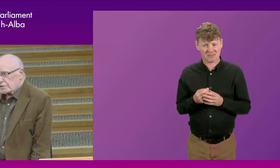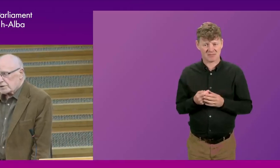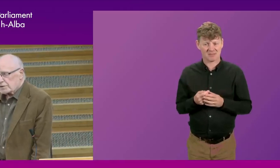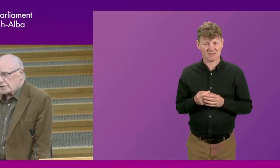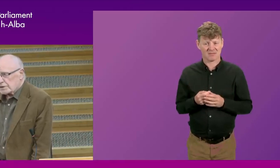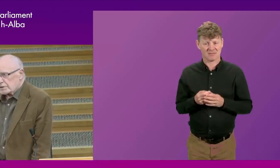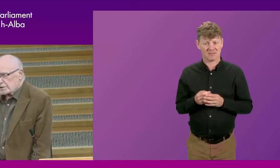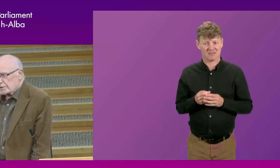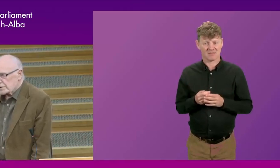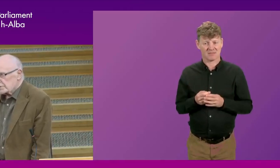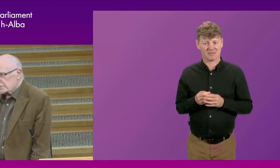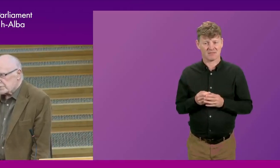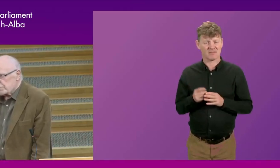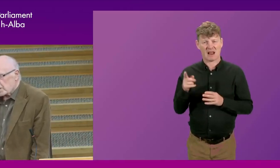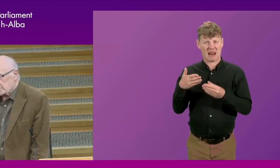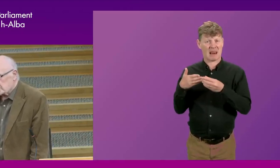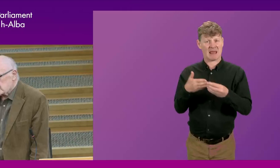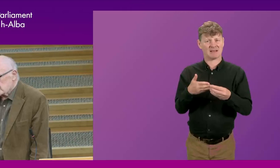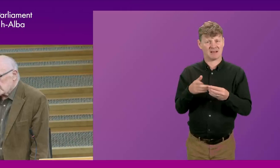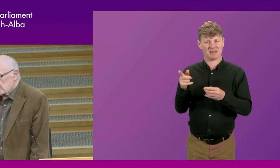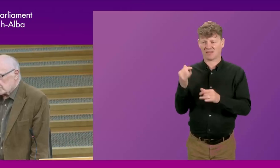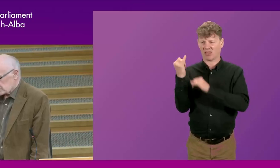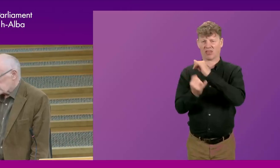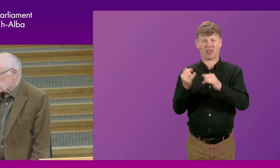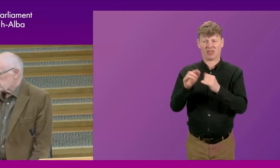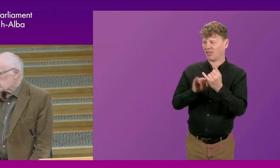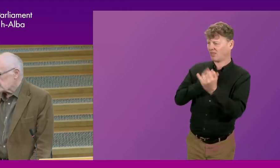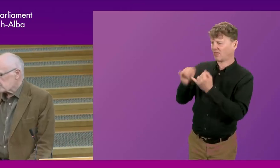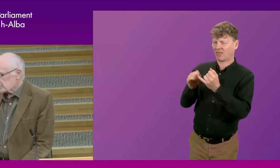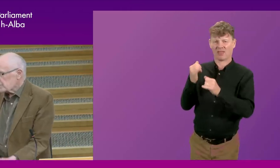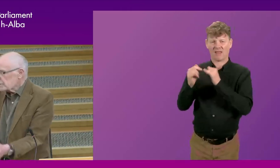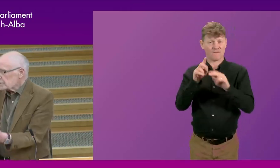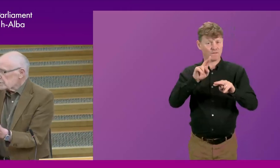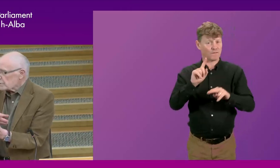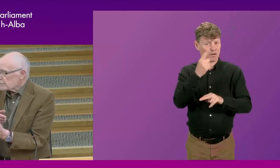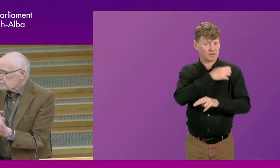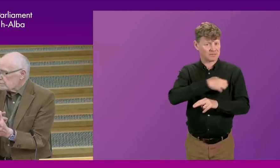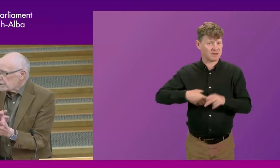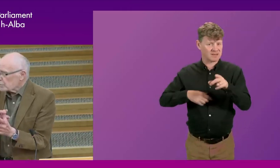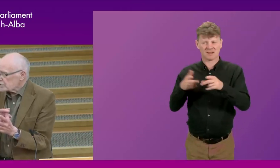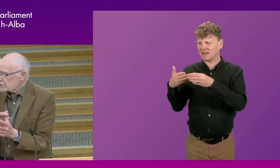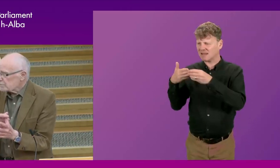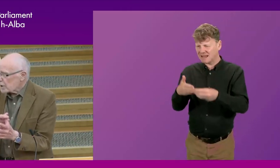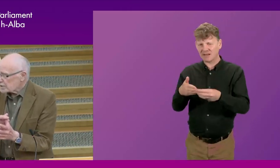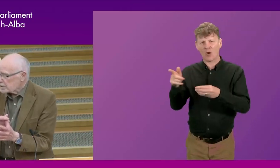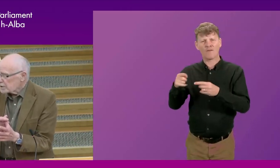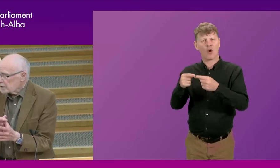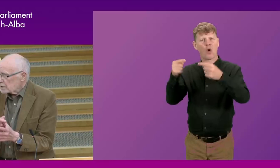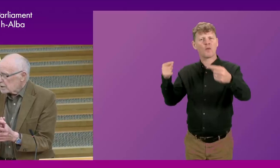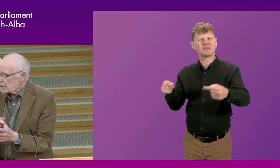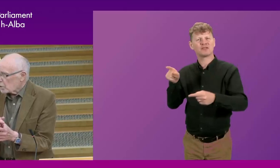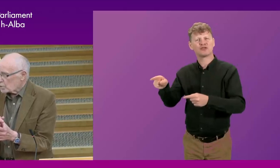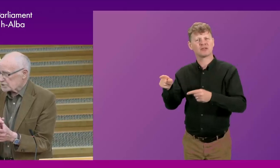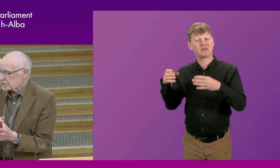the leaders of the parties. And not just the First Minister, but the leader of the main opposition party